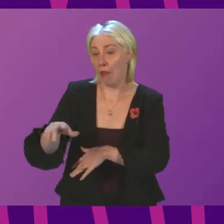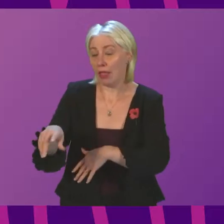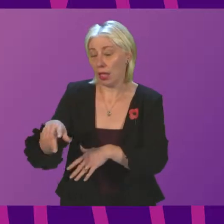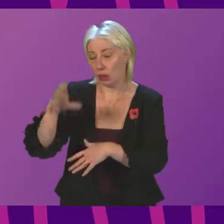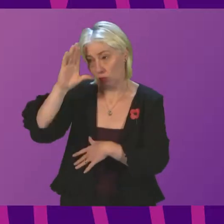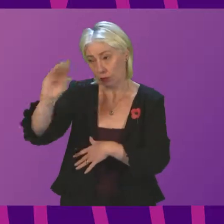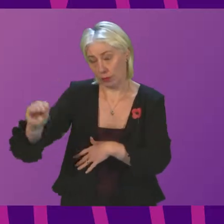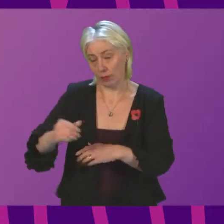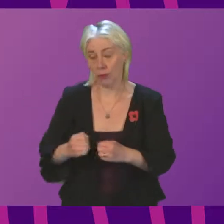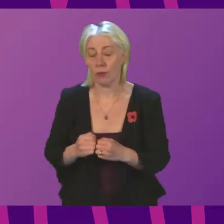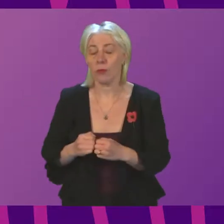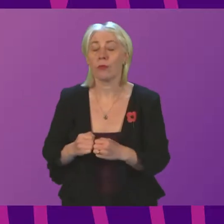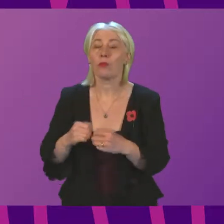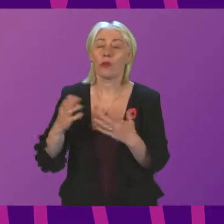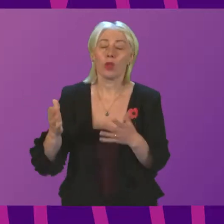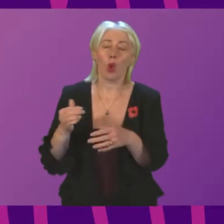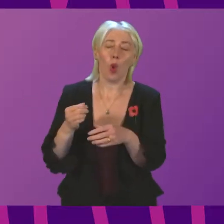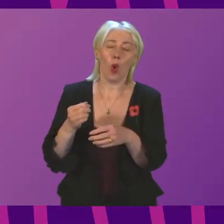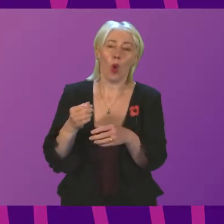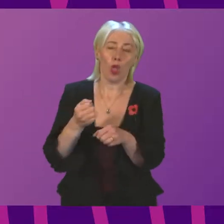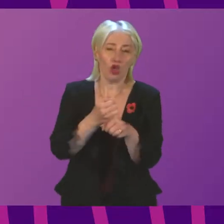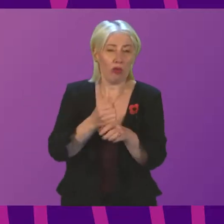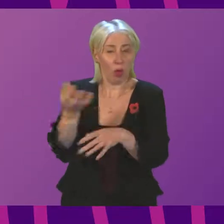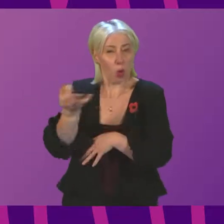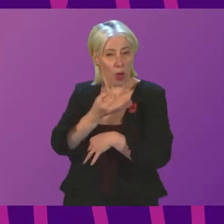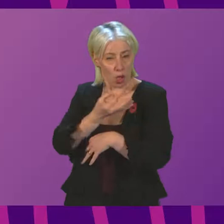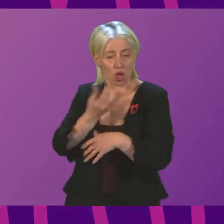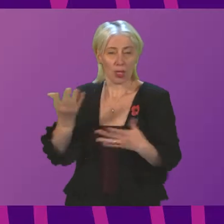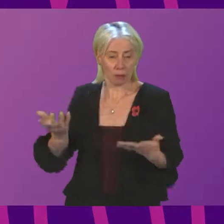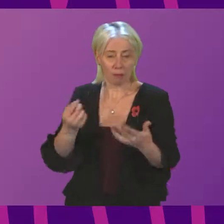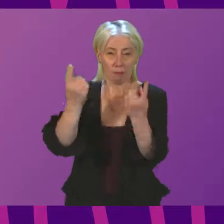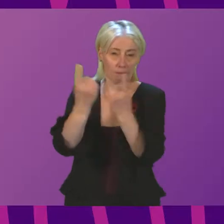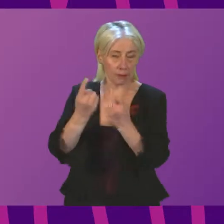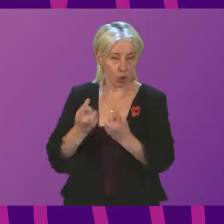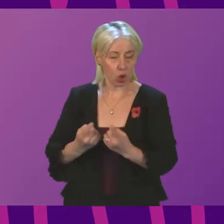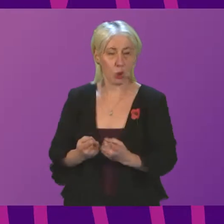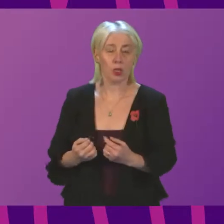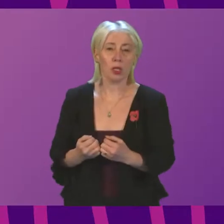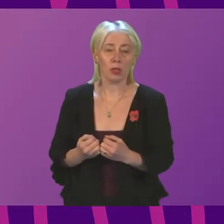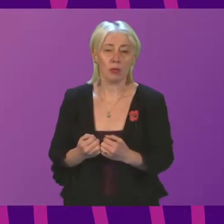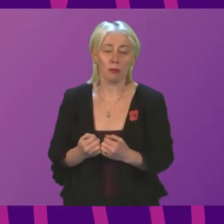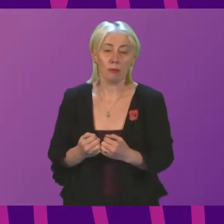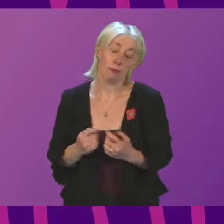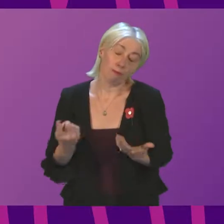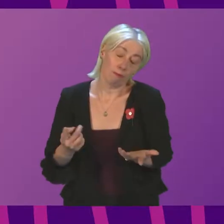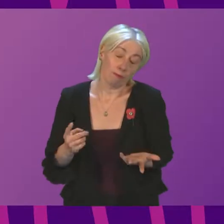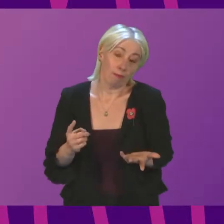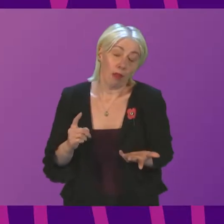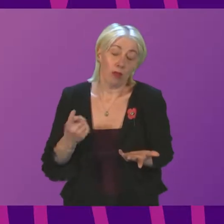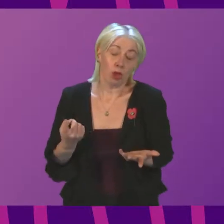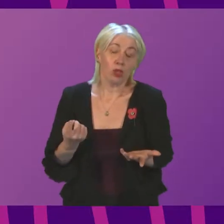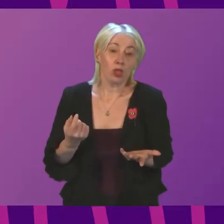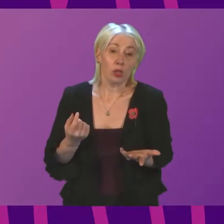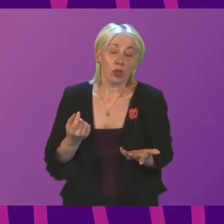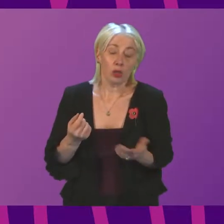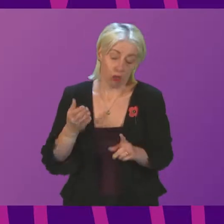To move then to the general questions, I think some of the issues that – well, first of all, I recognise